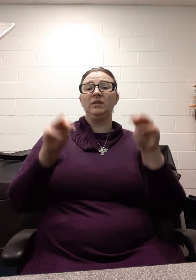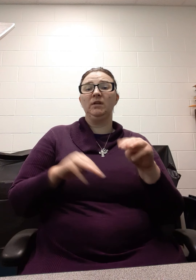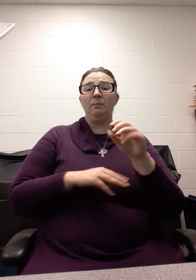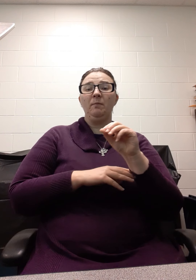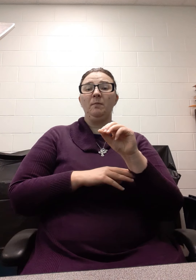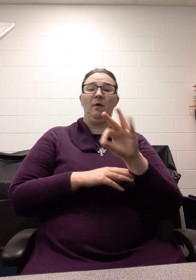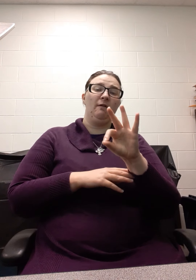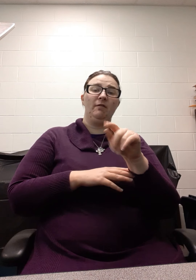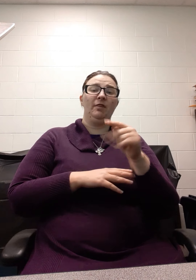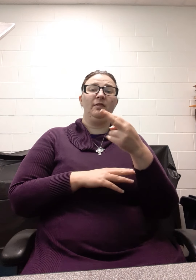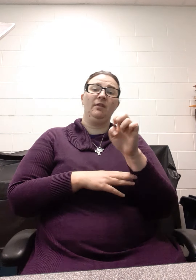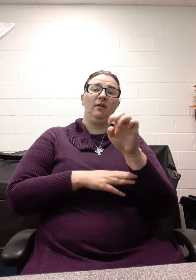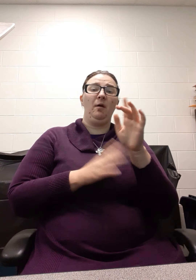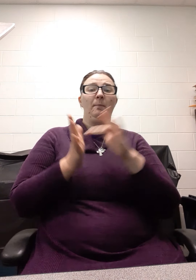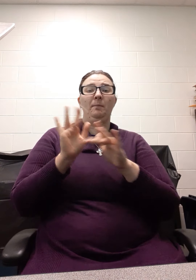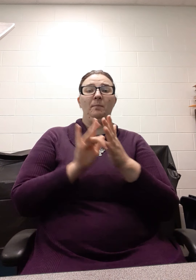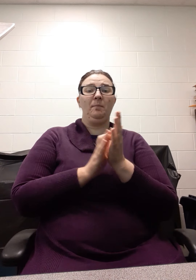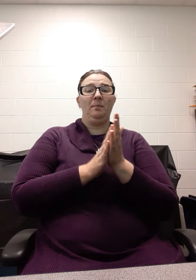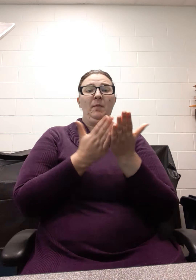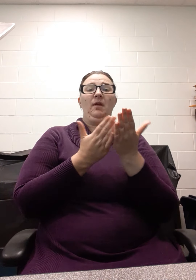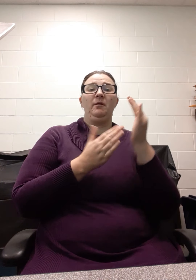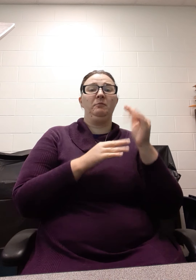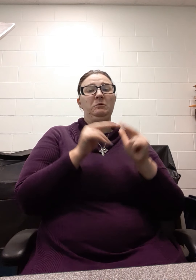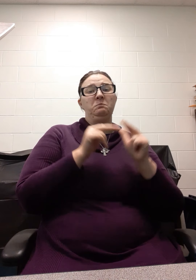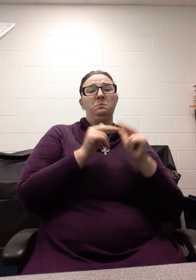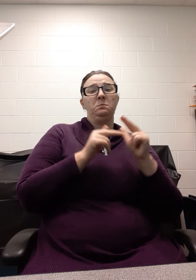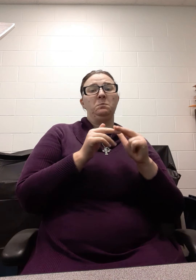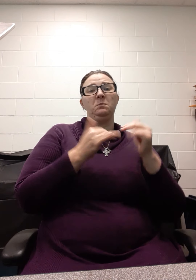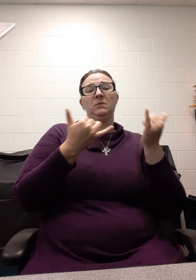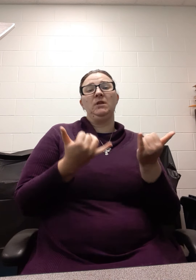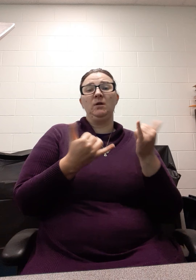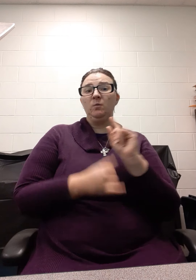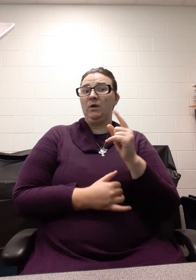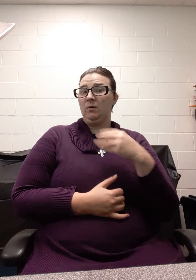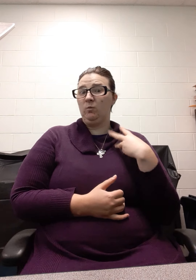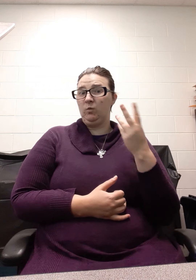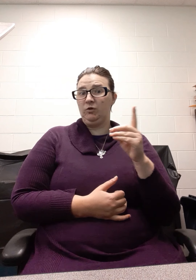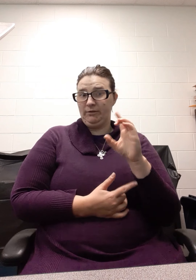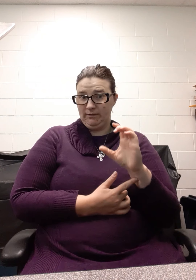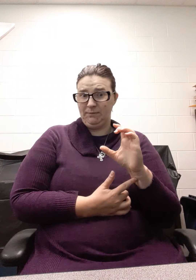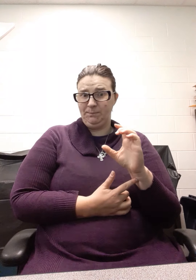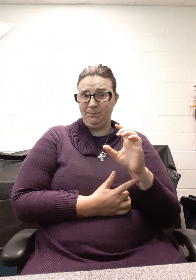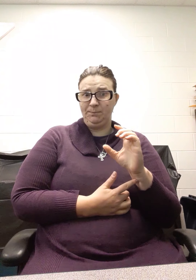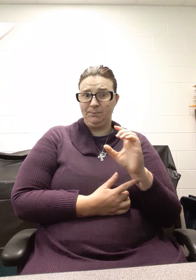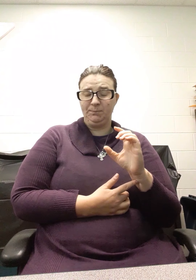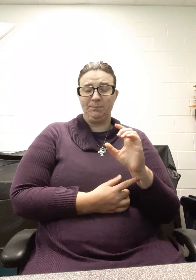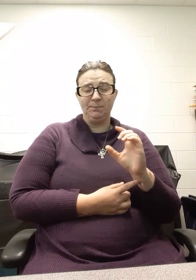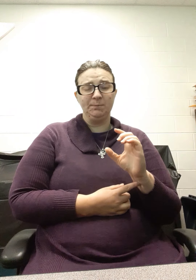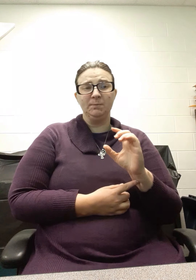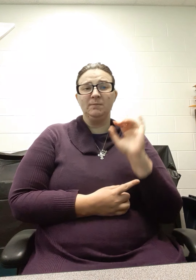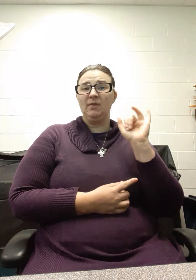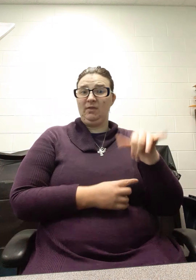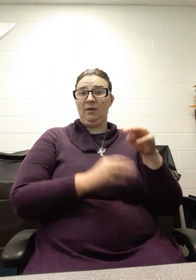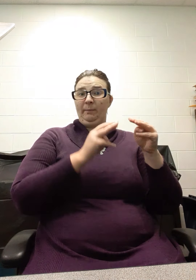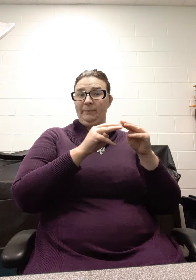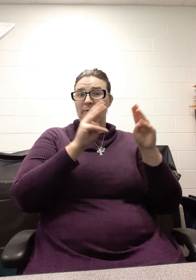the Bible is being constructed right now in Washington, D.C., and that museum has